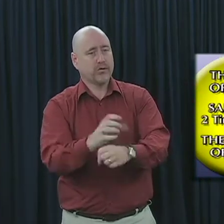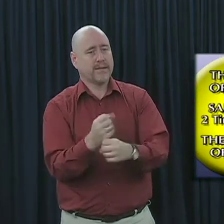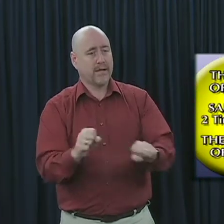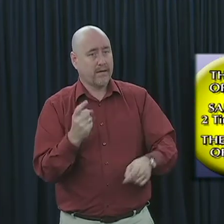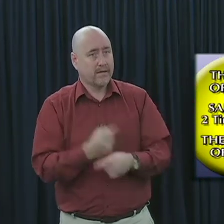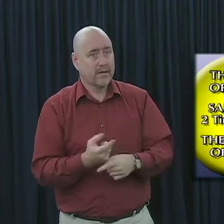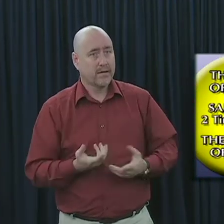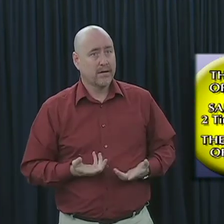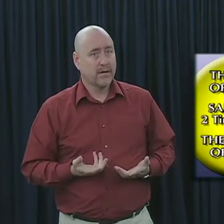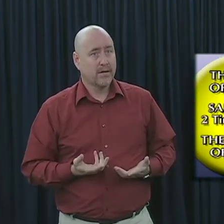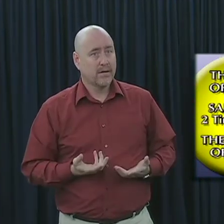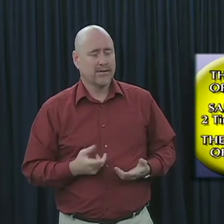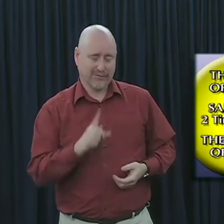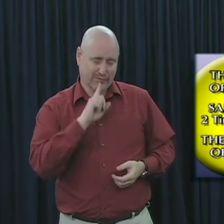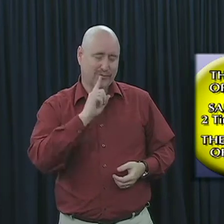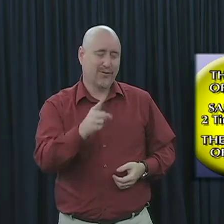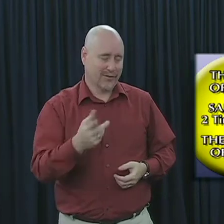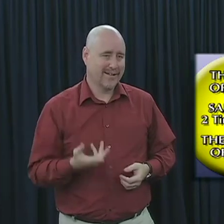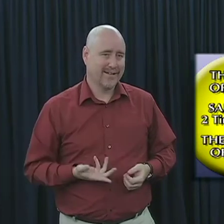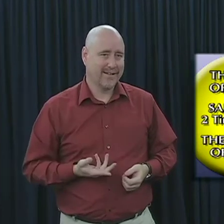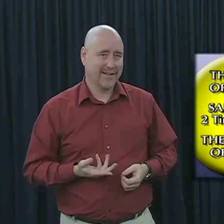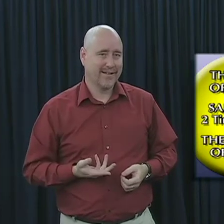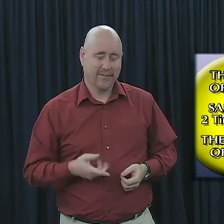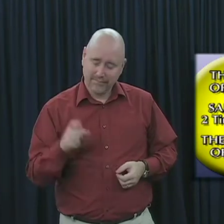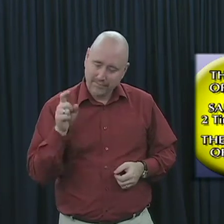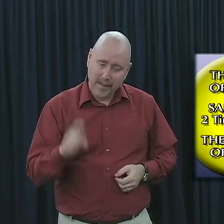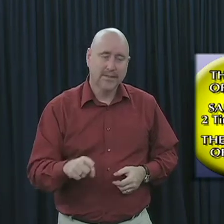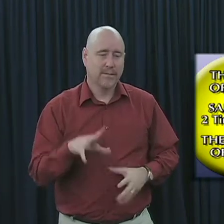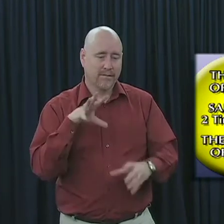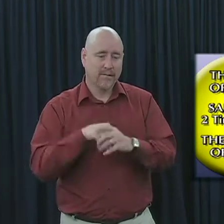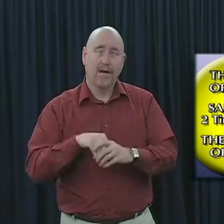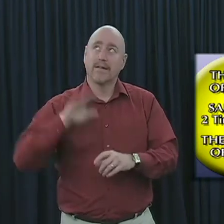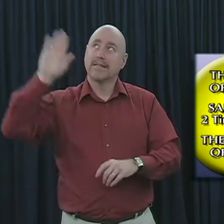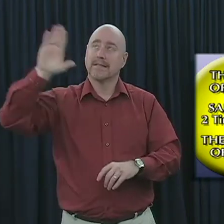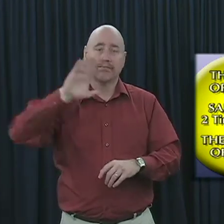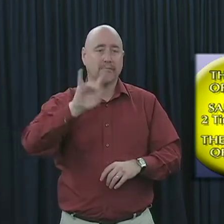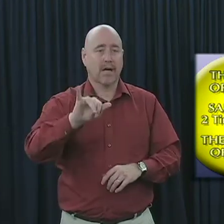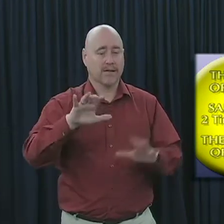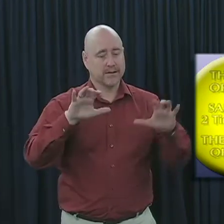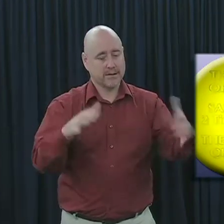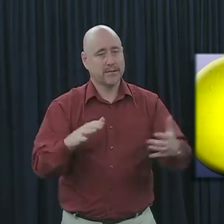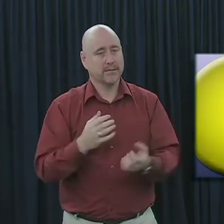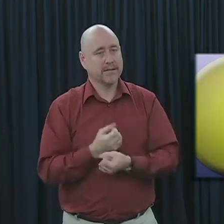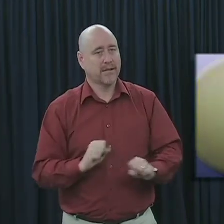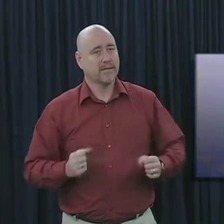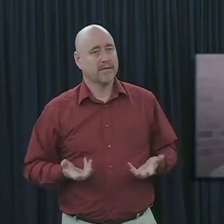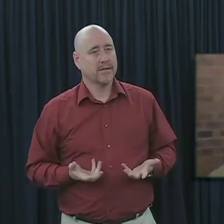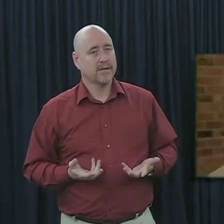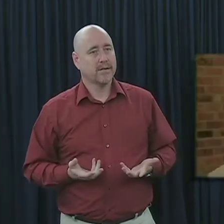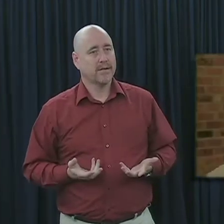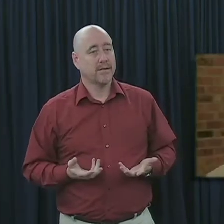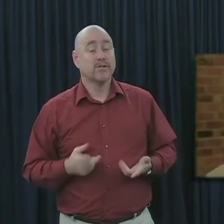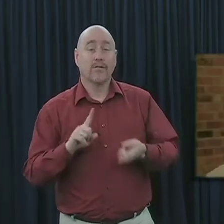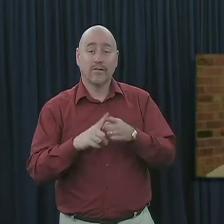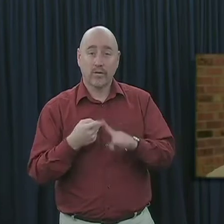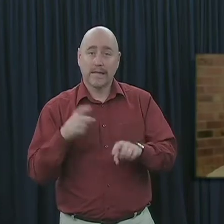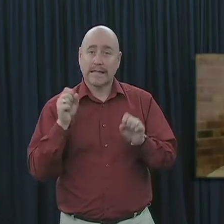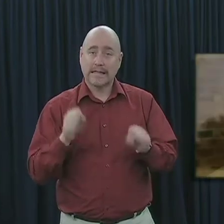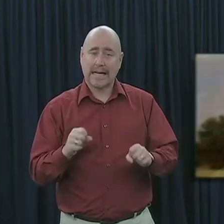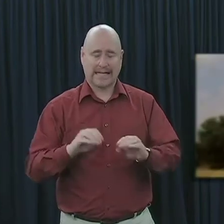to be saved? Certainly we would. We must be in the body of Christ to be saved. Thus, friend, we can clearly